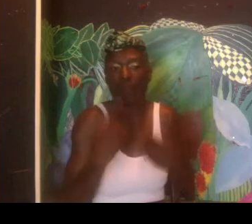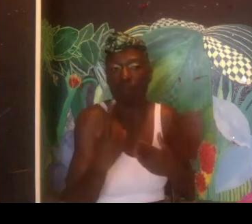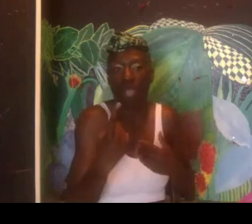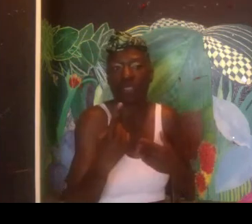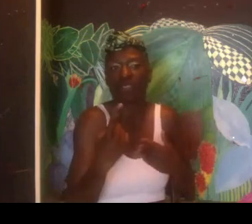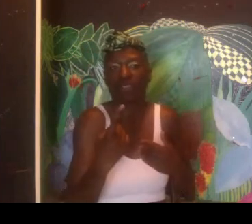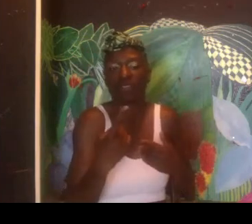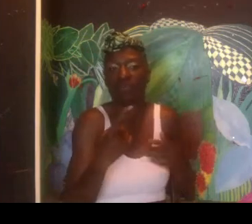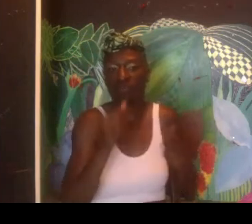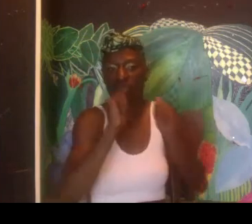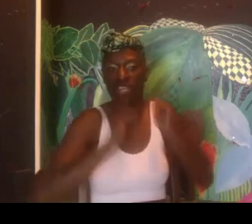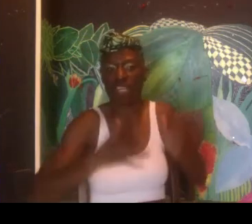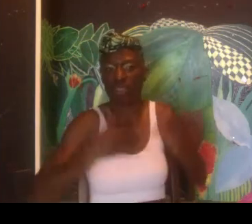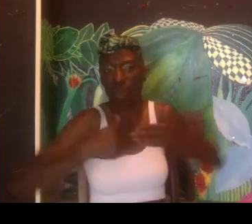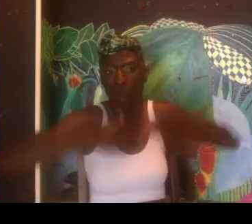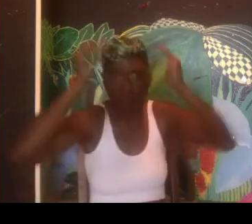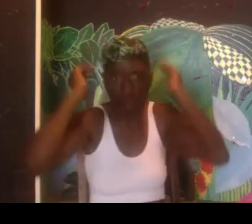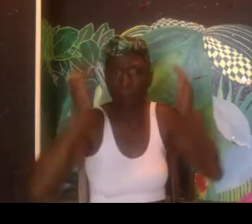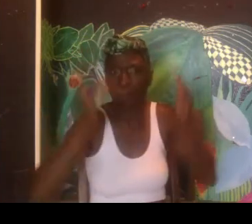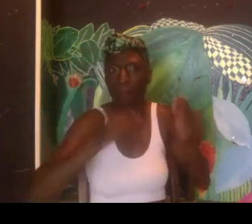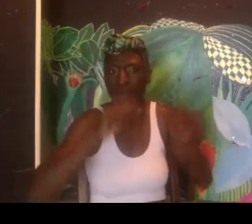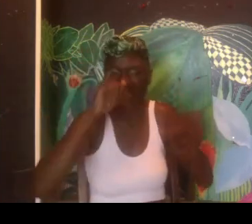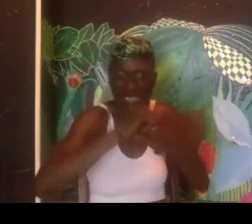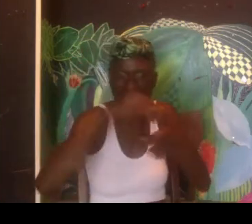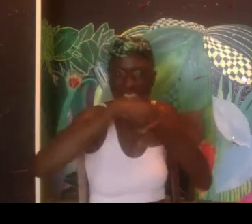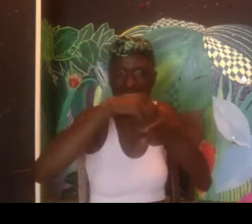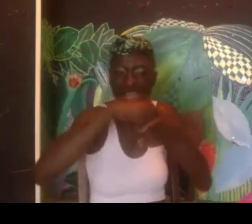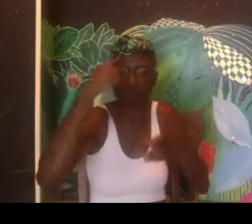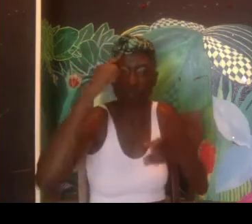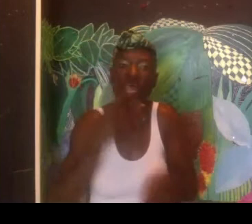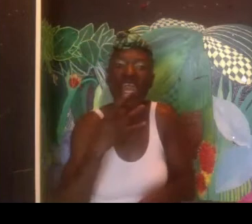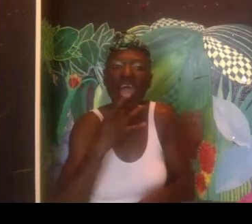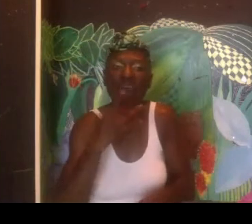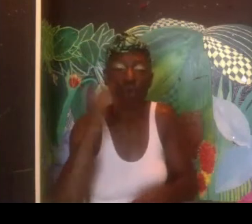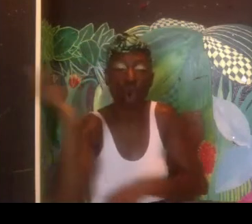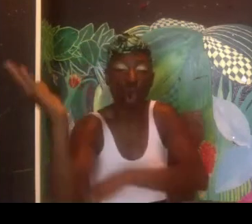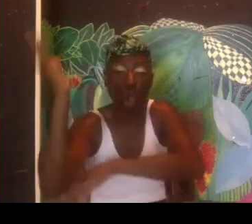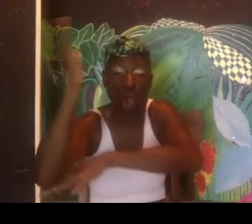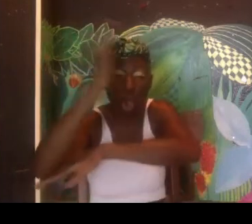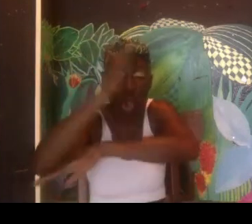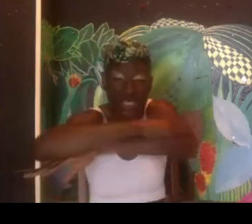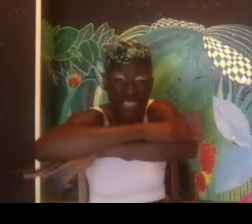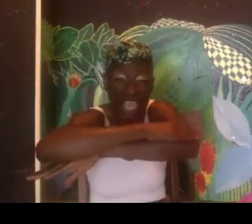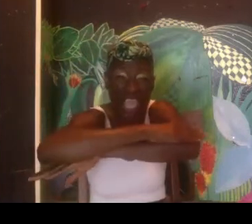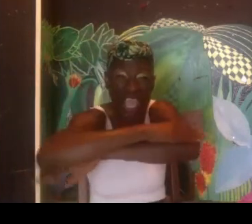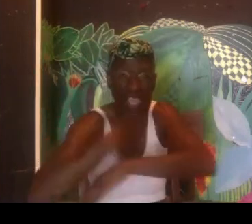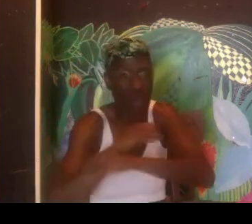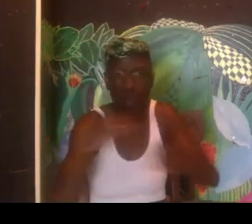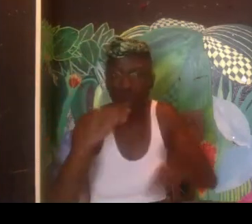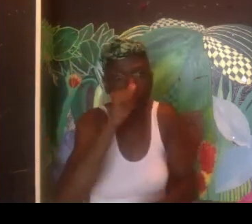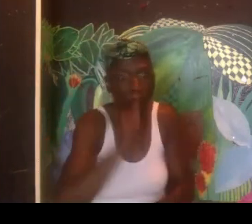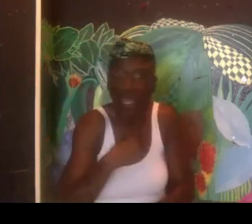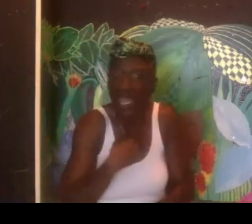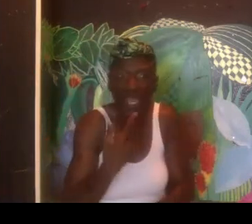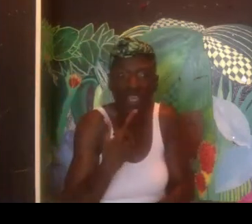And so the director was very aware of that. And, you know, knew that it can be